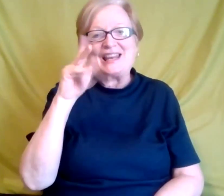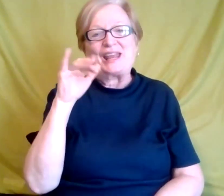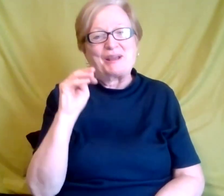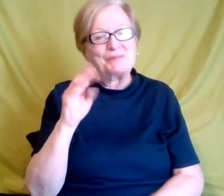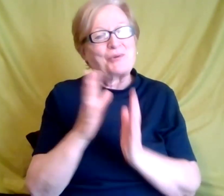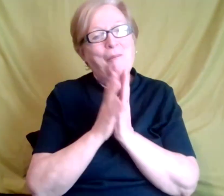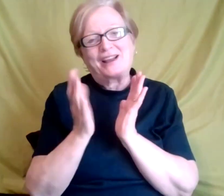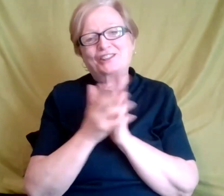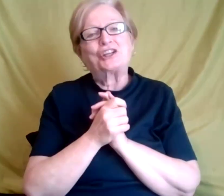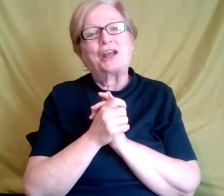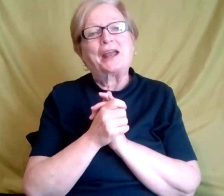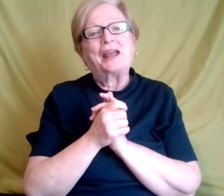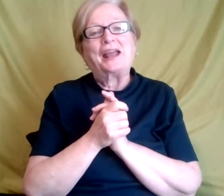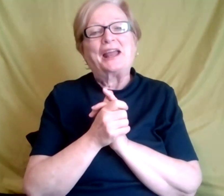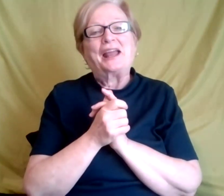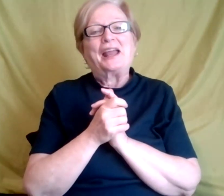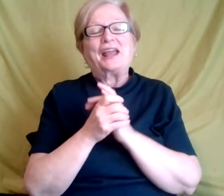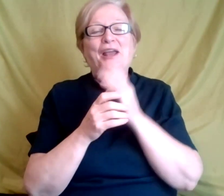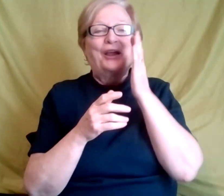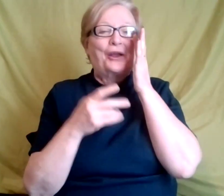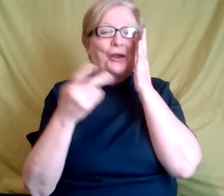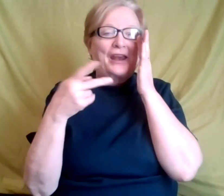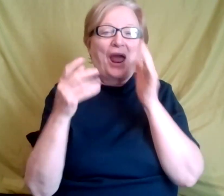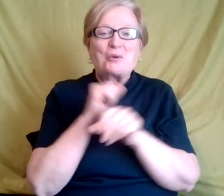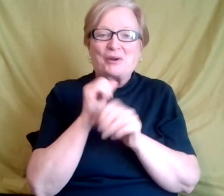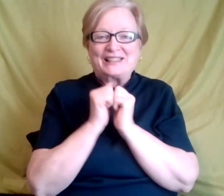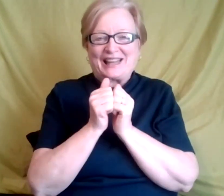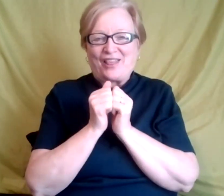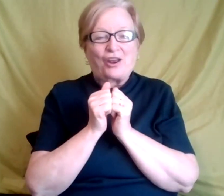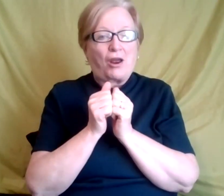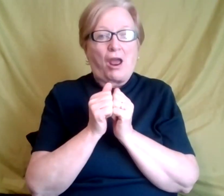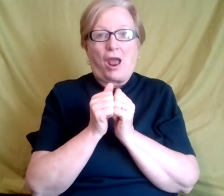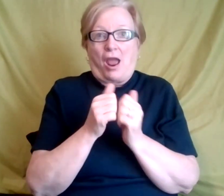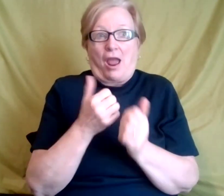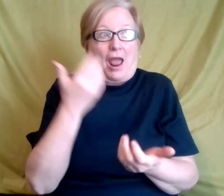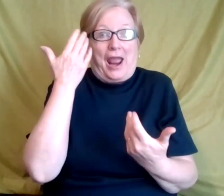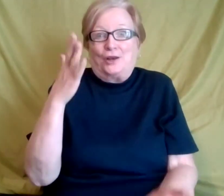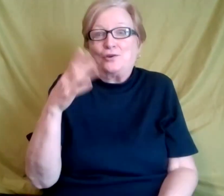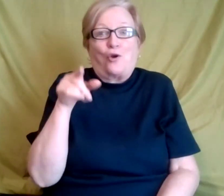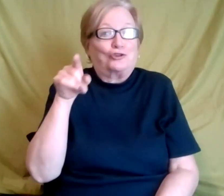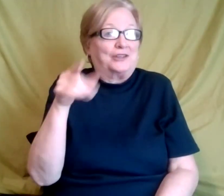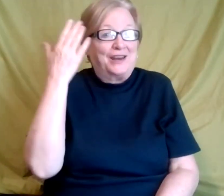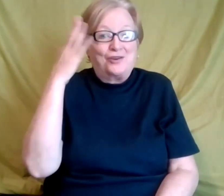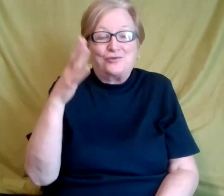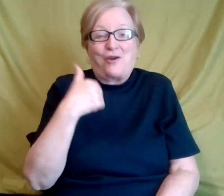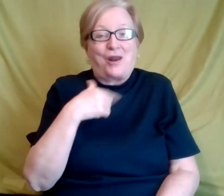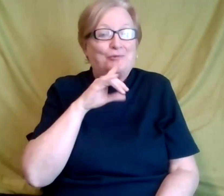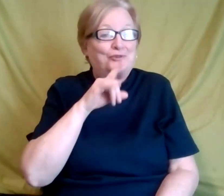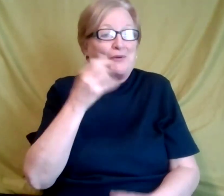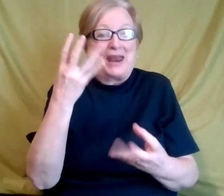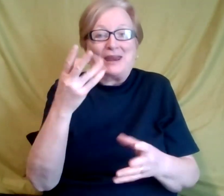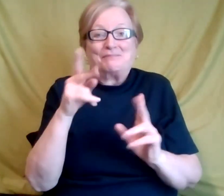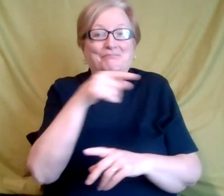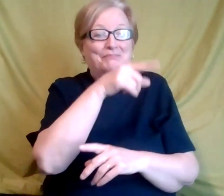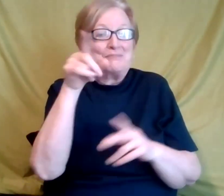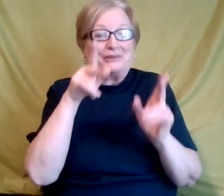because when we worked together, um, I didn't know, she didn't know. And I'm sure everyone else at the place where we work